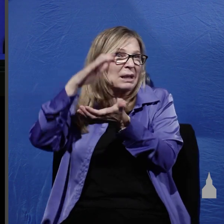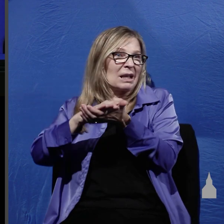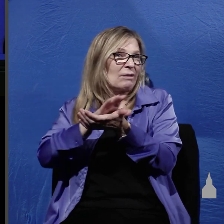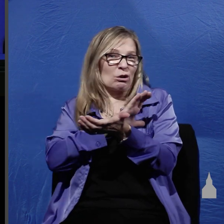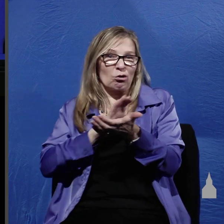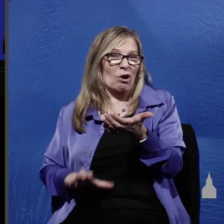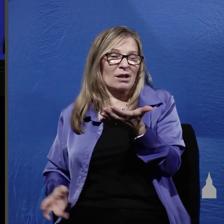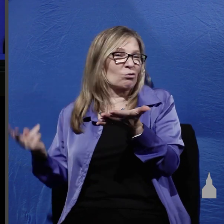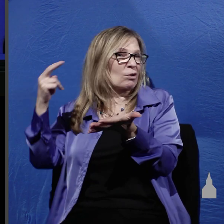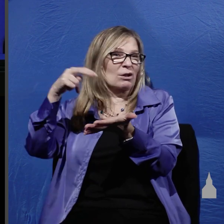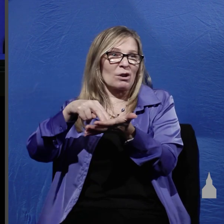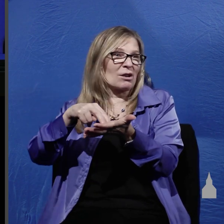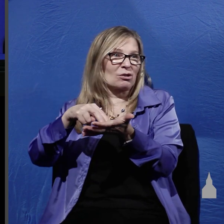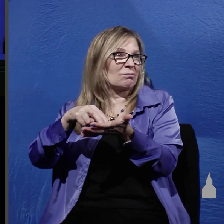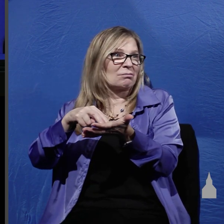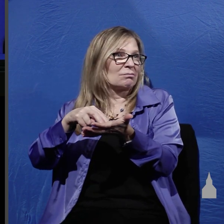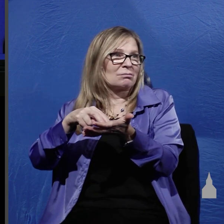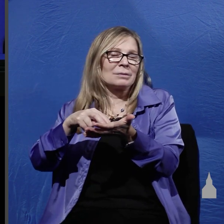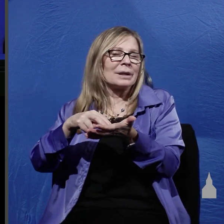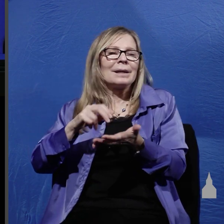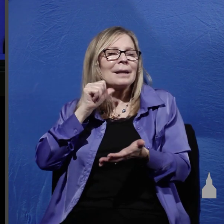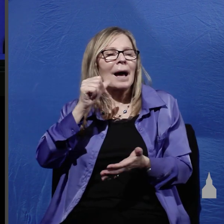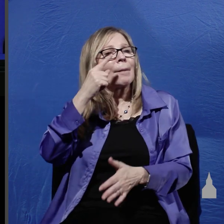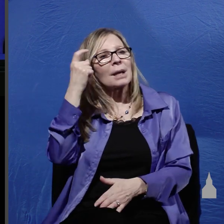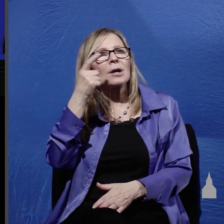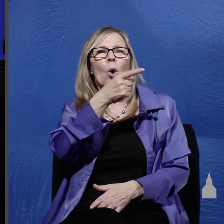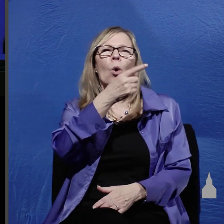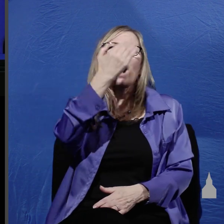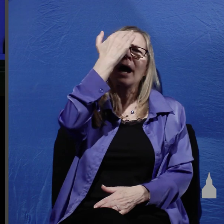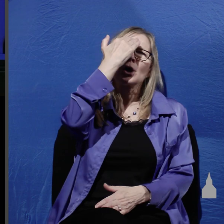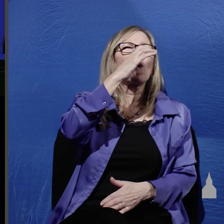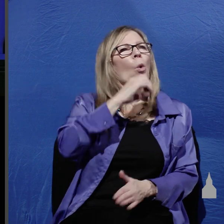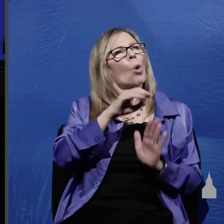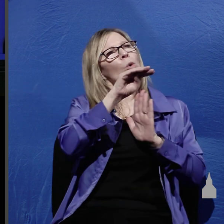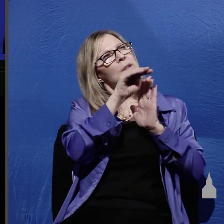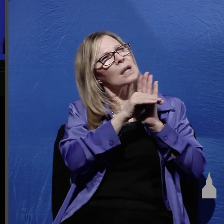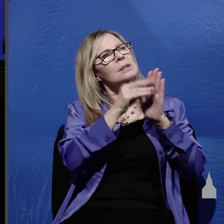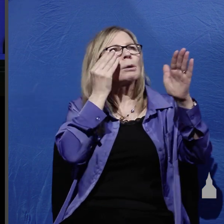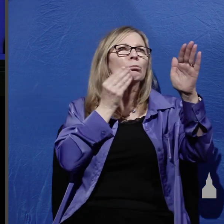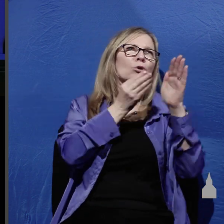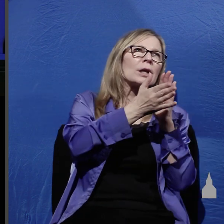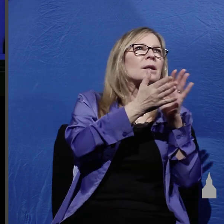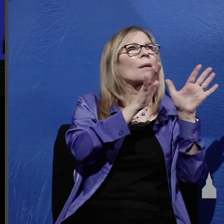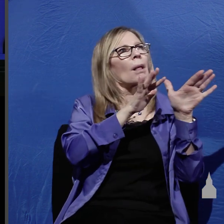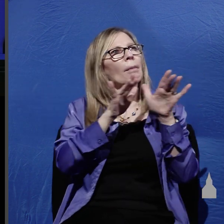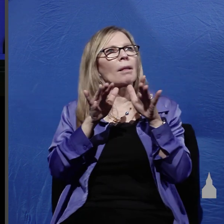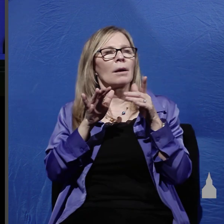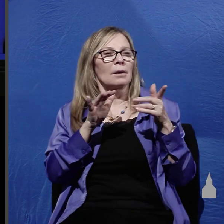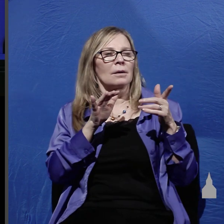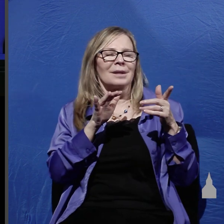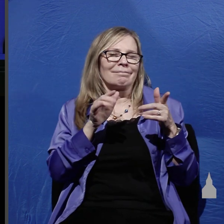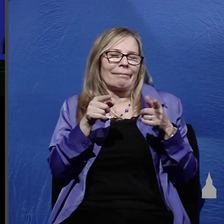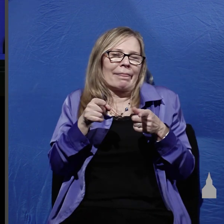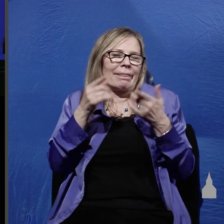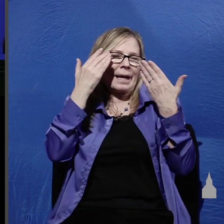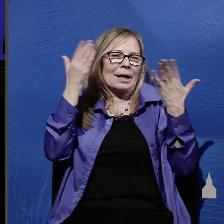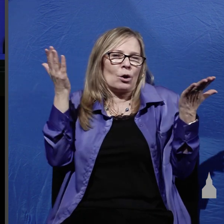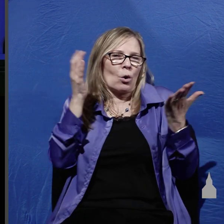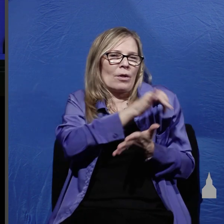they were aware that the Old Testament predicted this now the Old Testament did predict this but they were not aware at this point